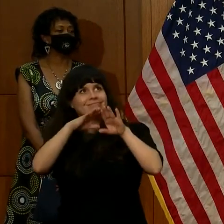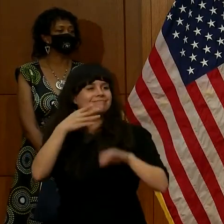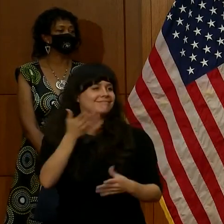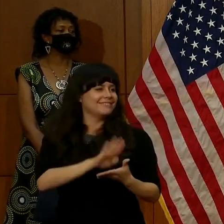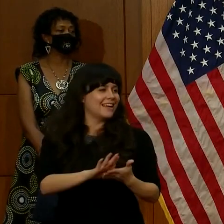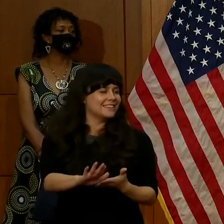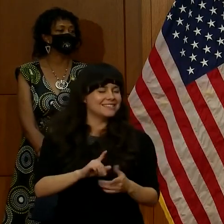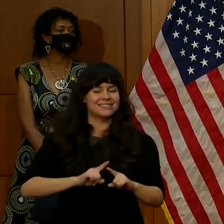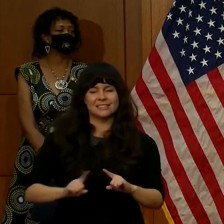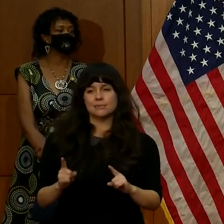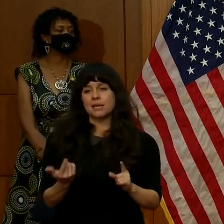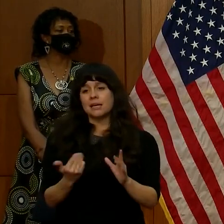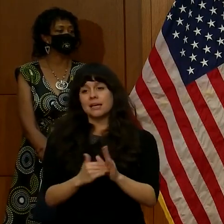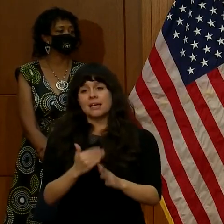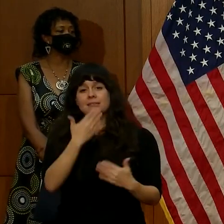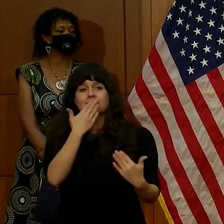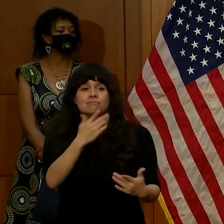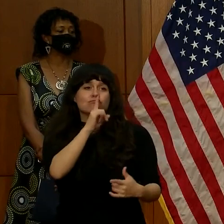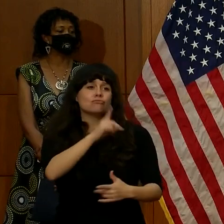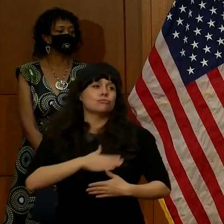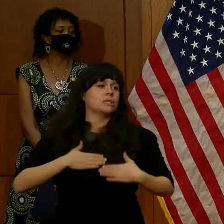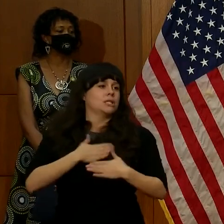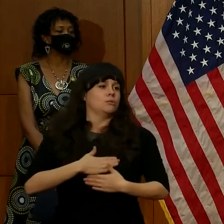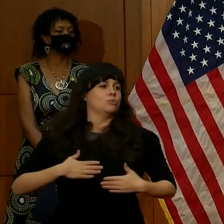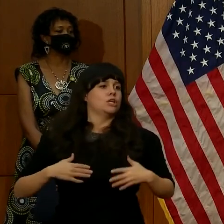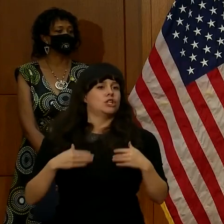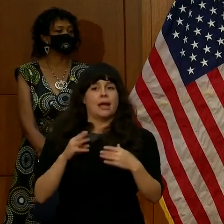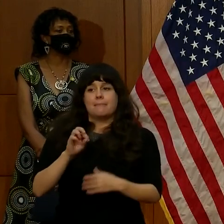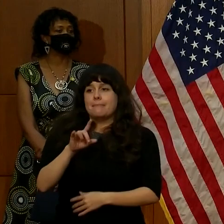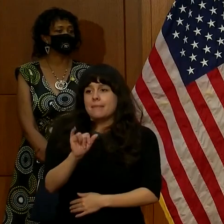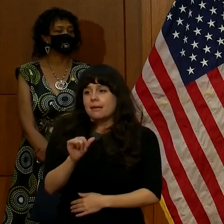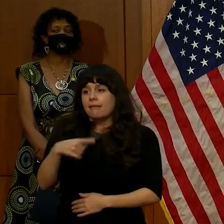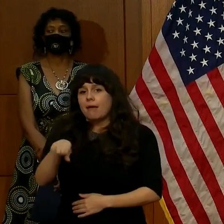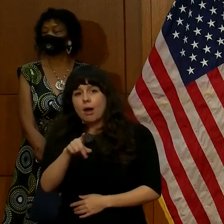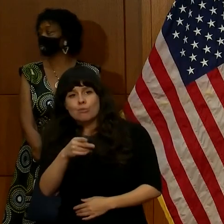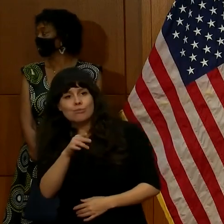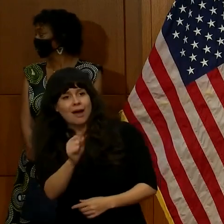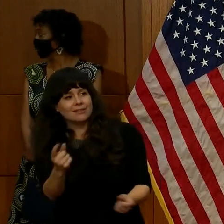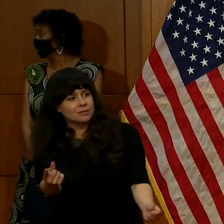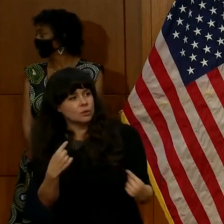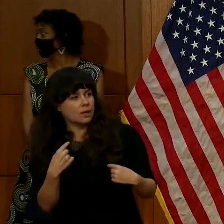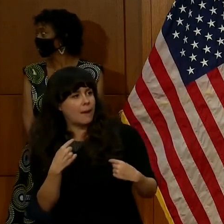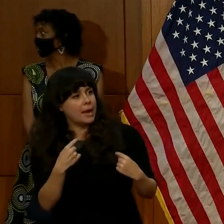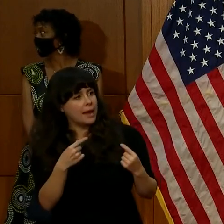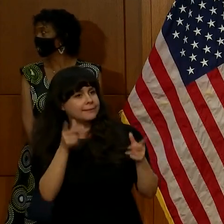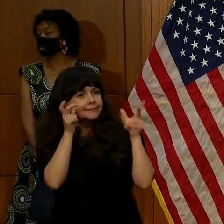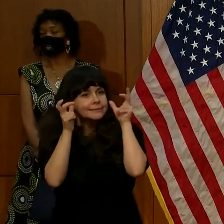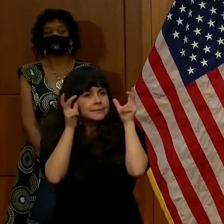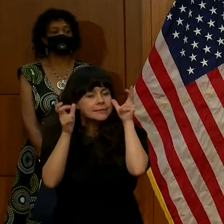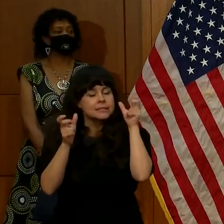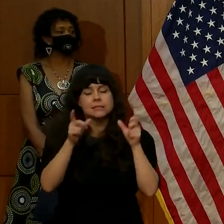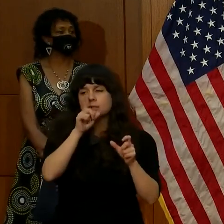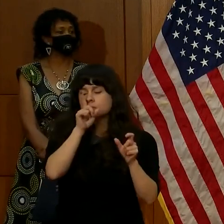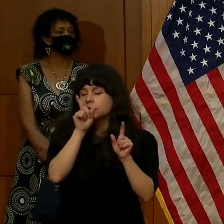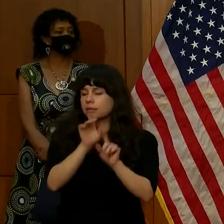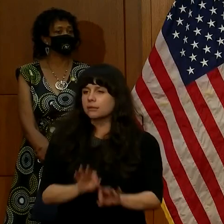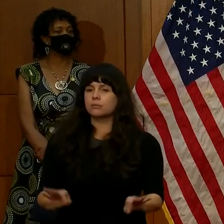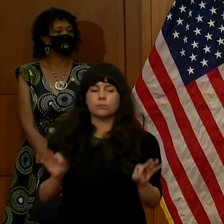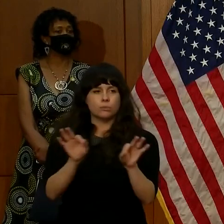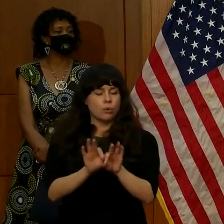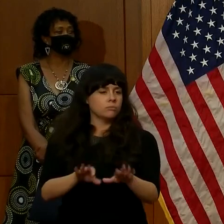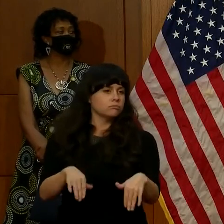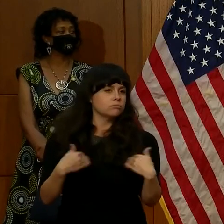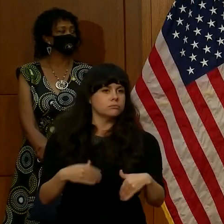thing. But I really appreciate the media and the press being here. Again, it is so, so important for